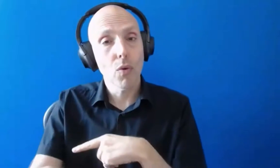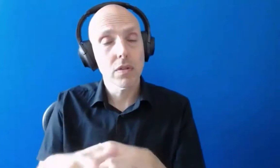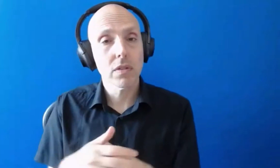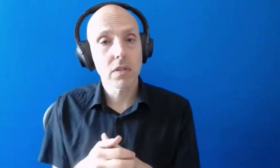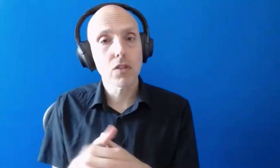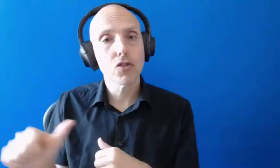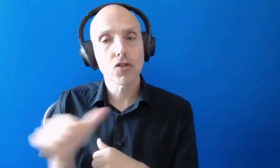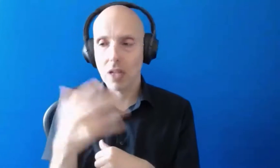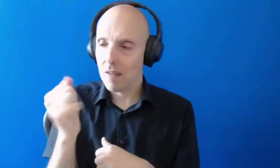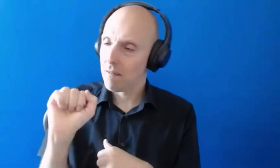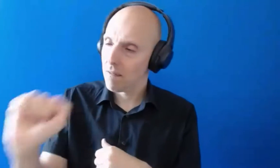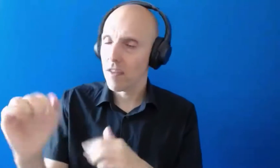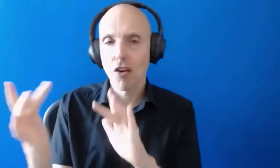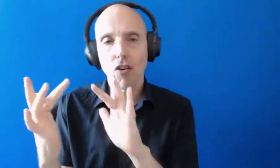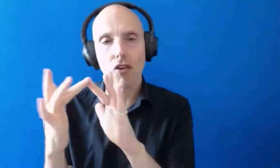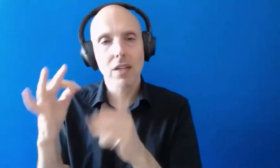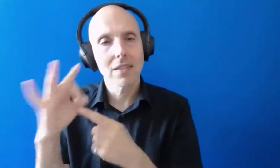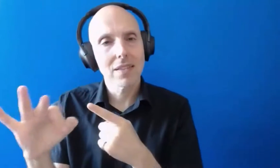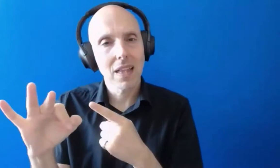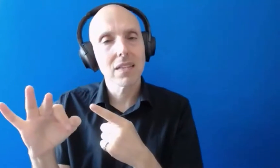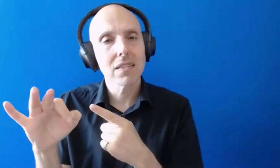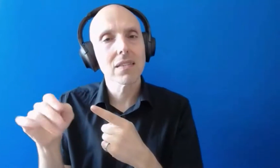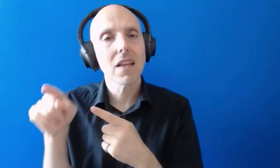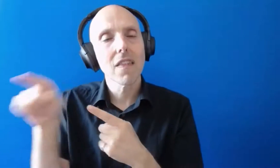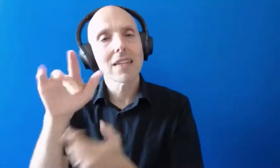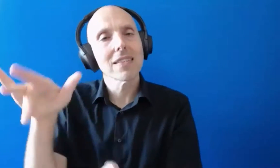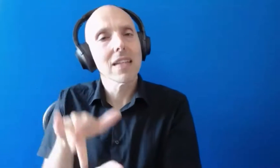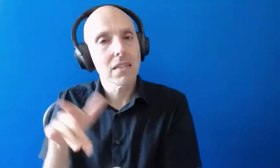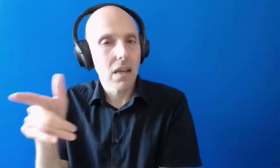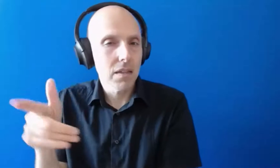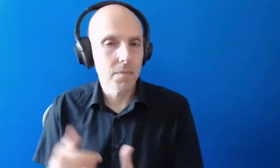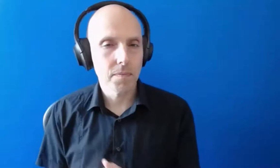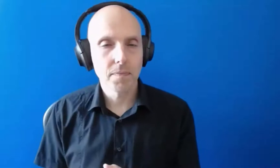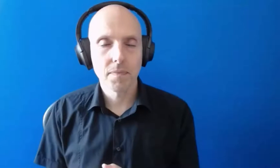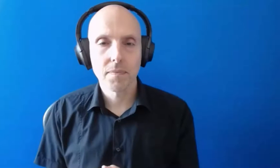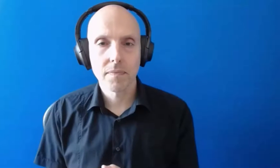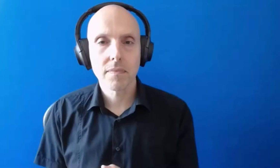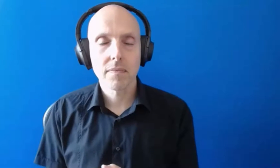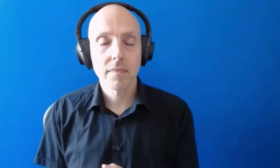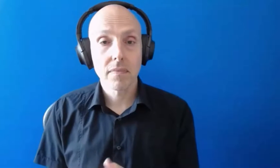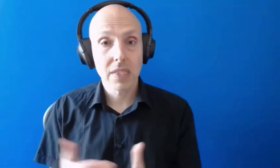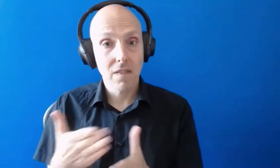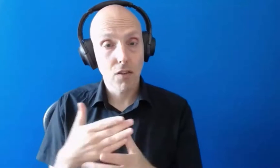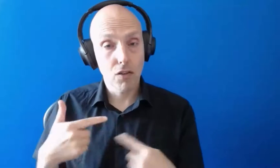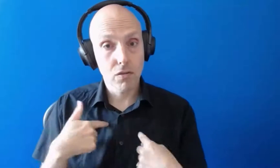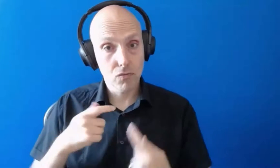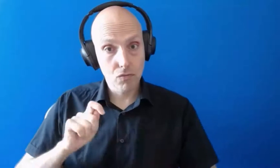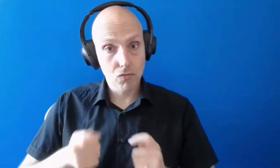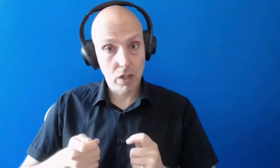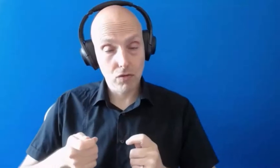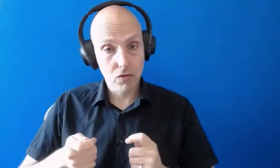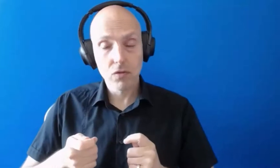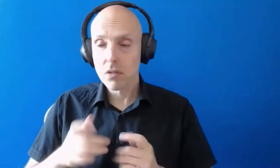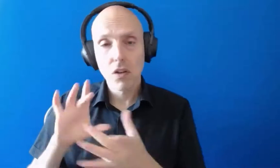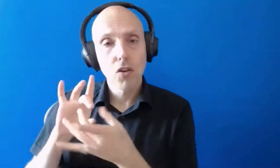details or you will have the details of the center that they work at so the first thing i would advise is to contact them and